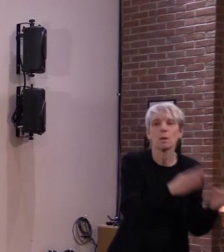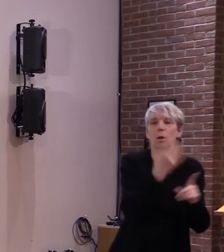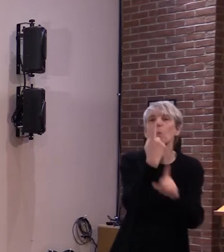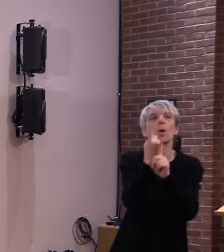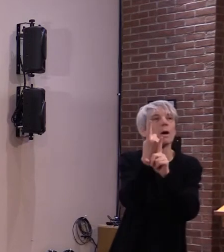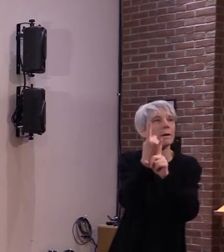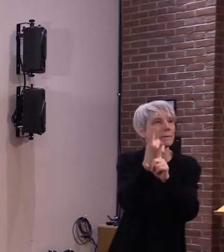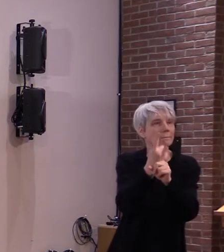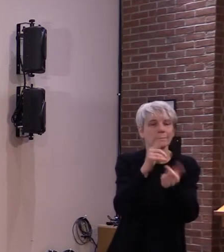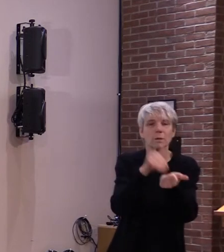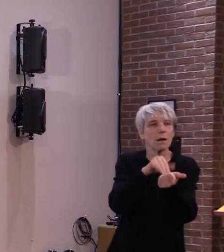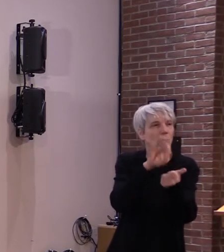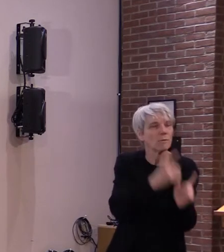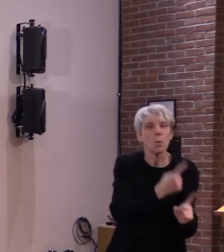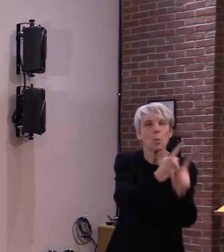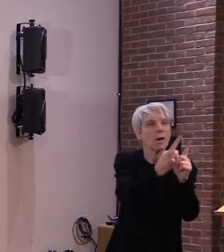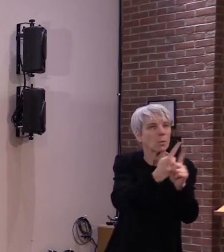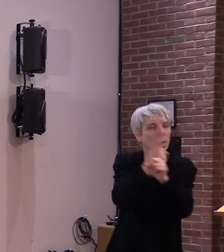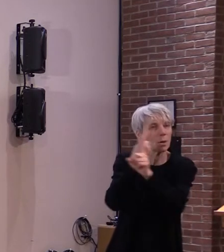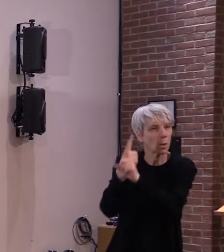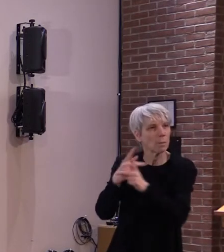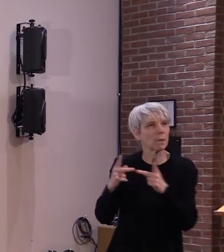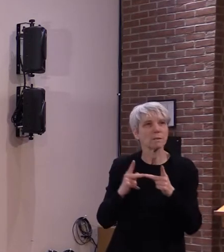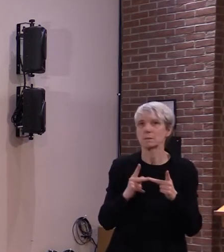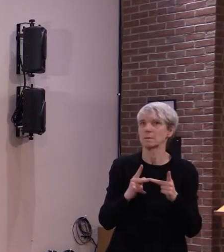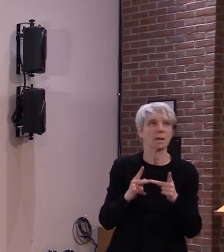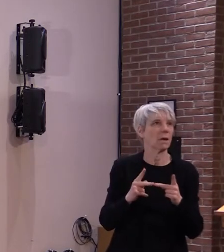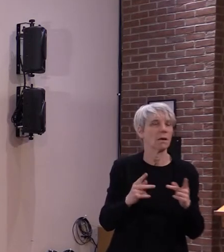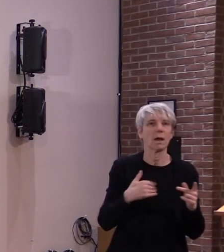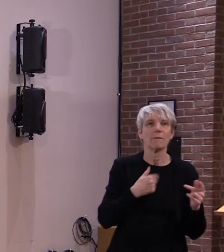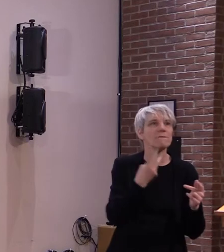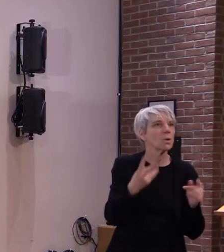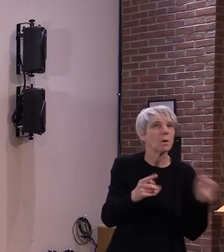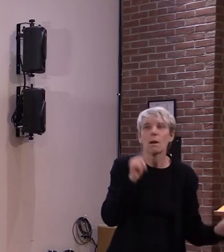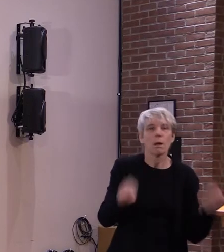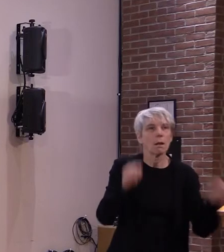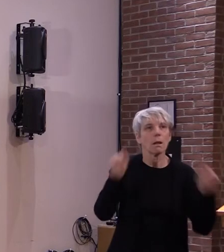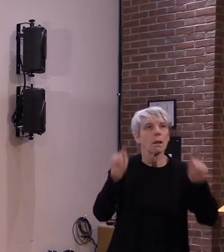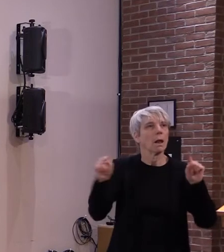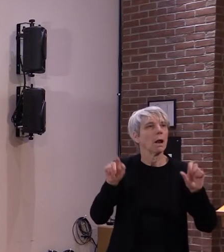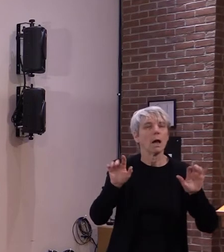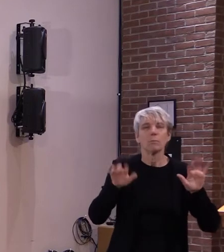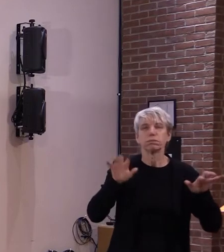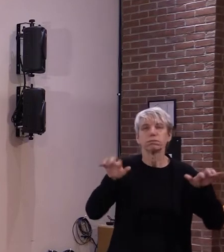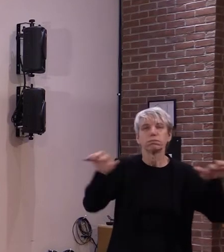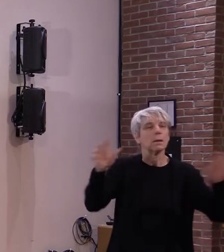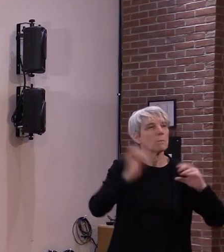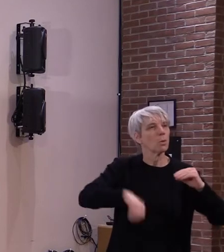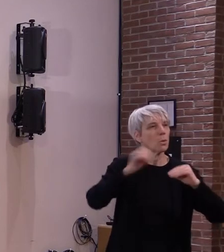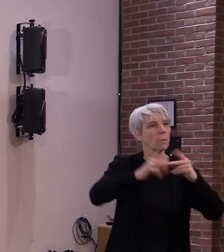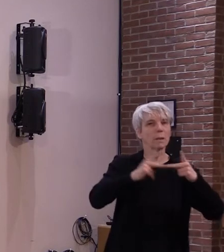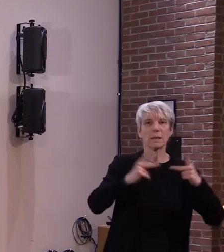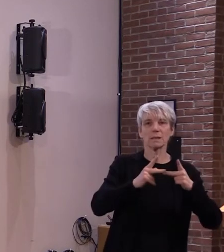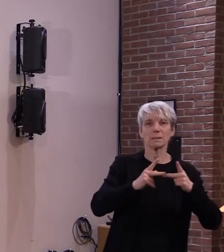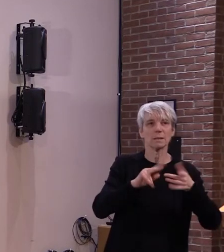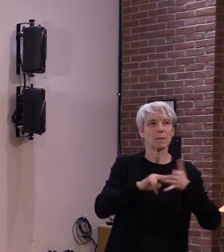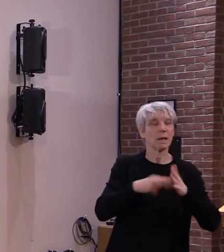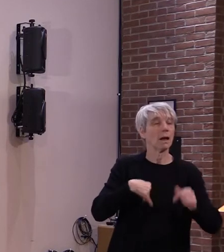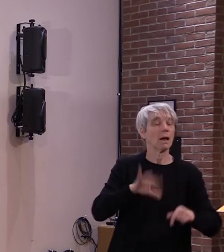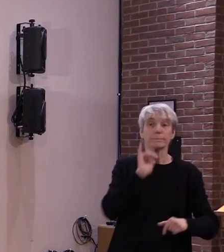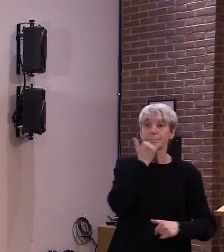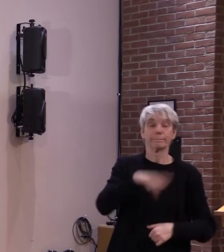one it's just cases here and there in all those areas um and beyond so um